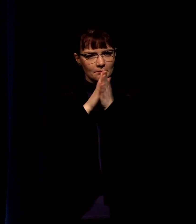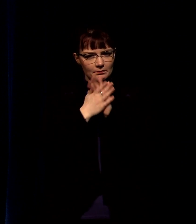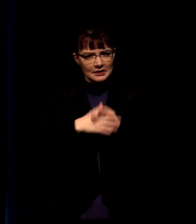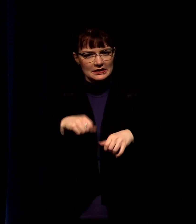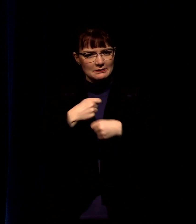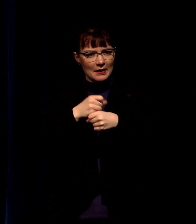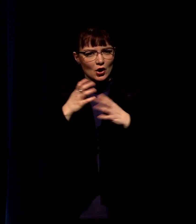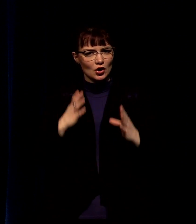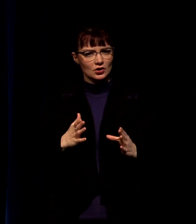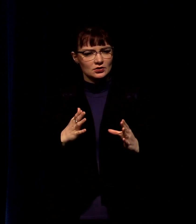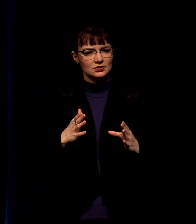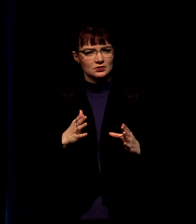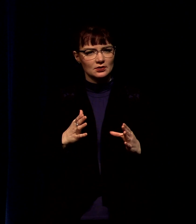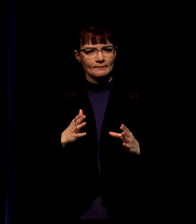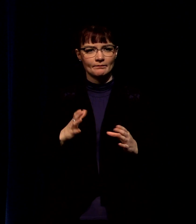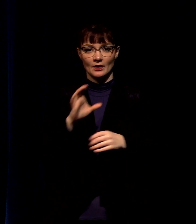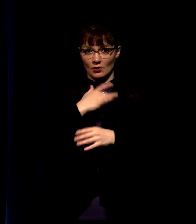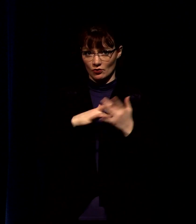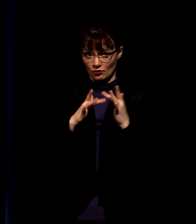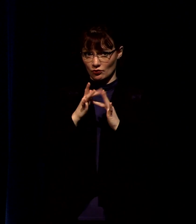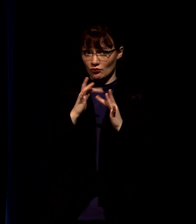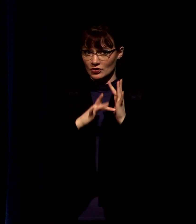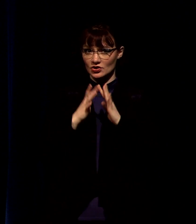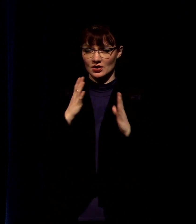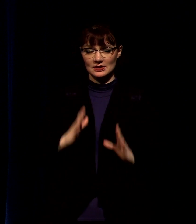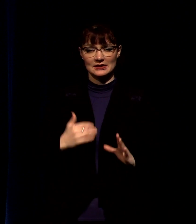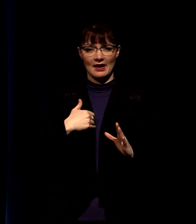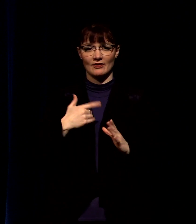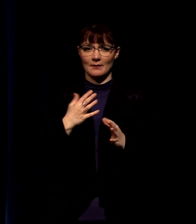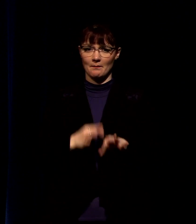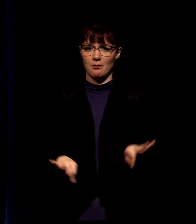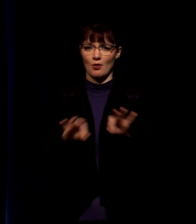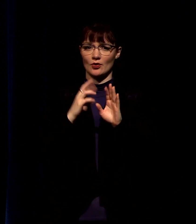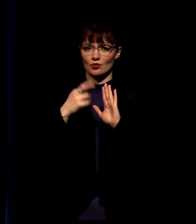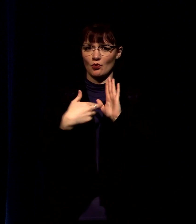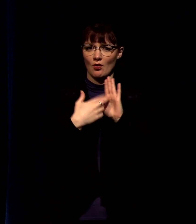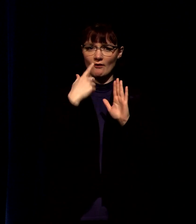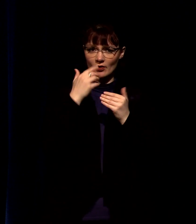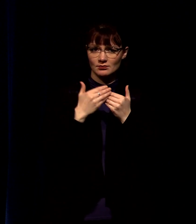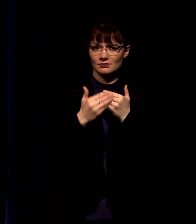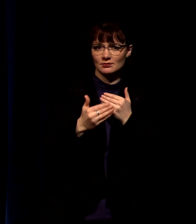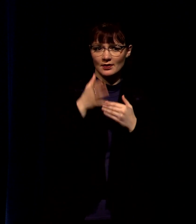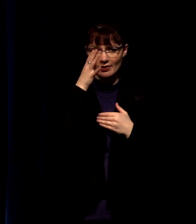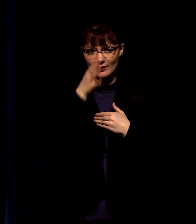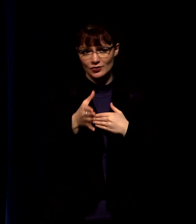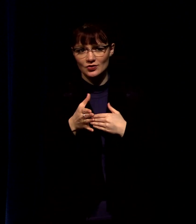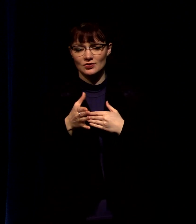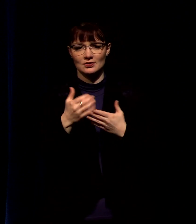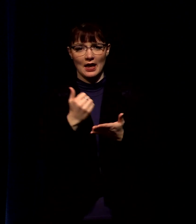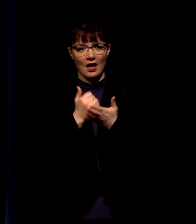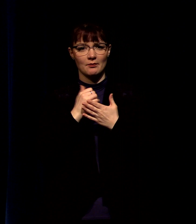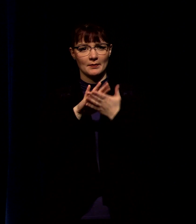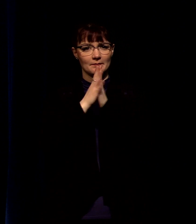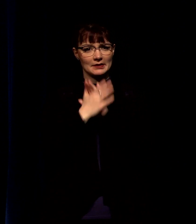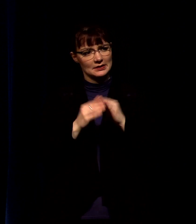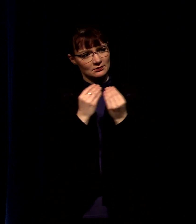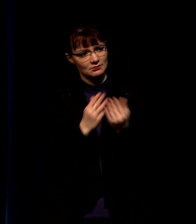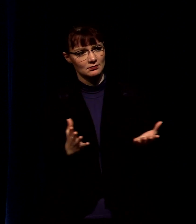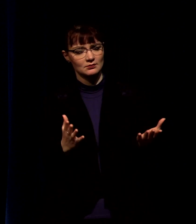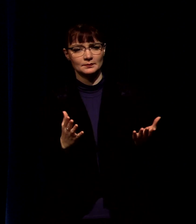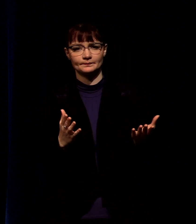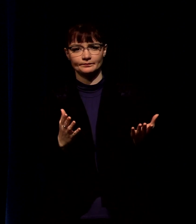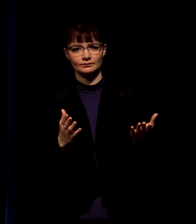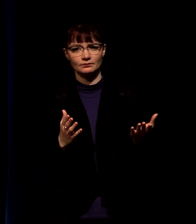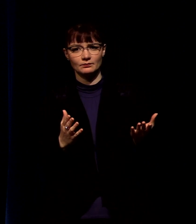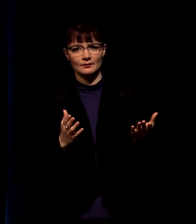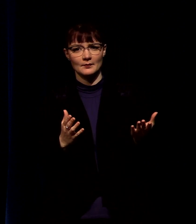a key role in the coming days i truly believe this that we are the antithesis of the extremes that we see manifesting in our society these days it feels that the only one of